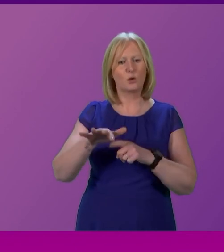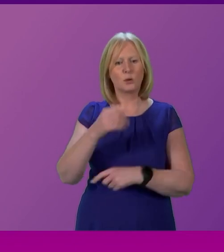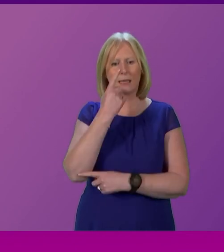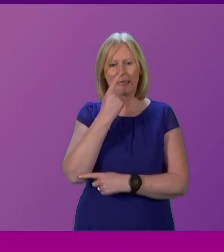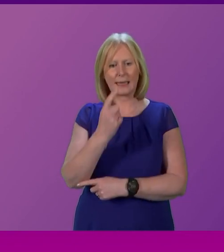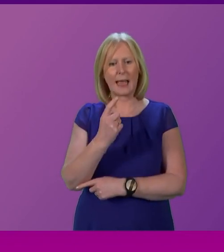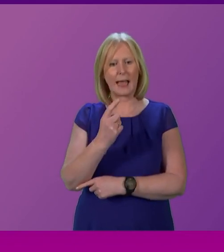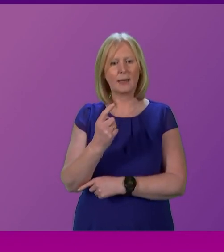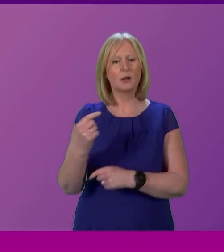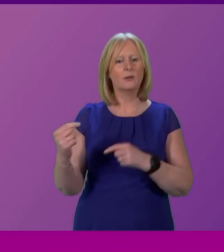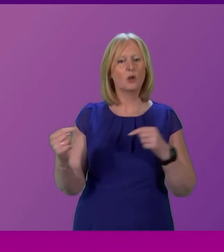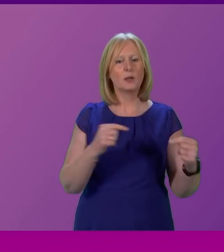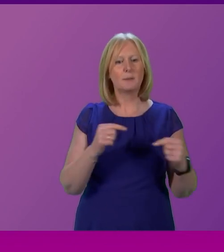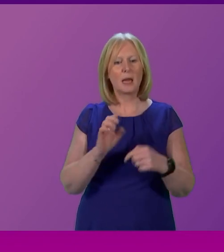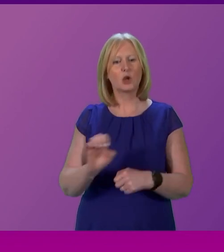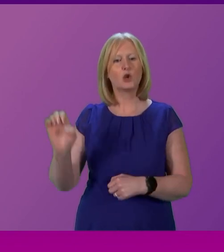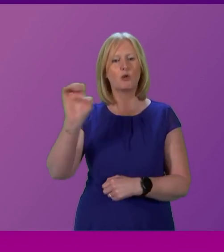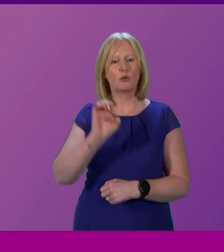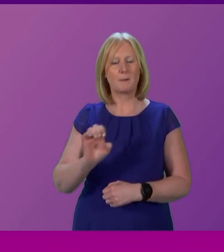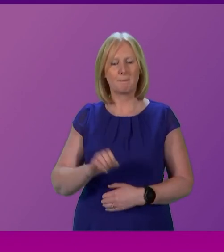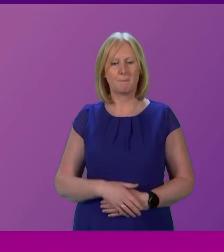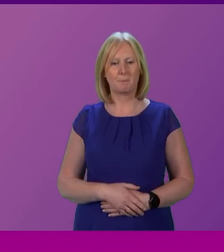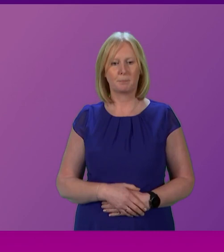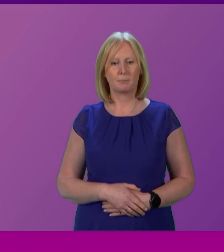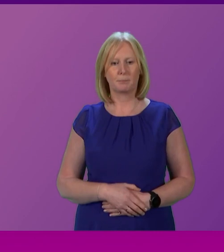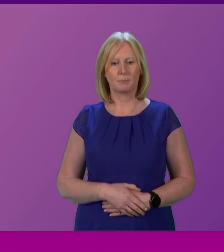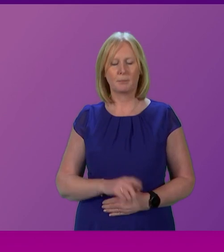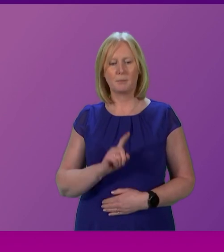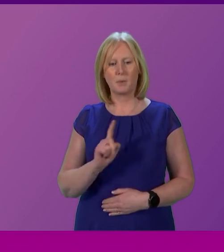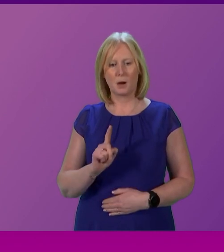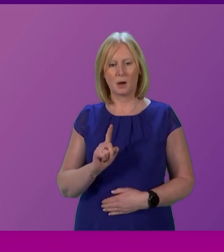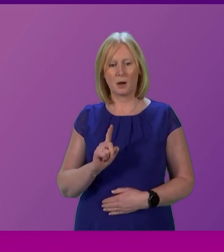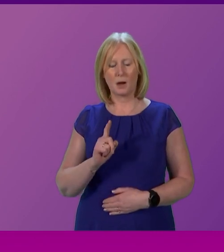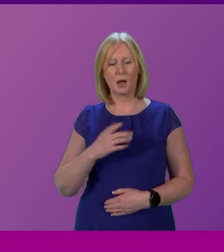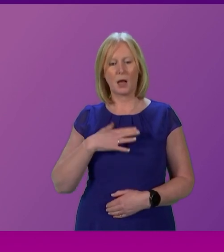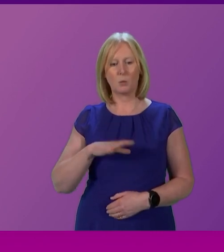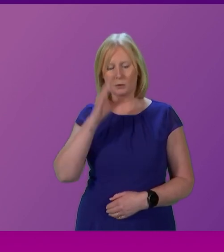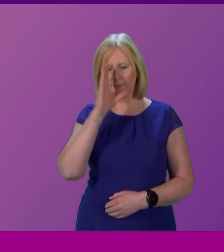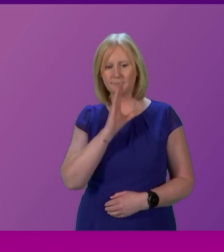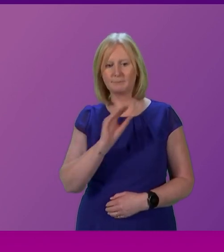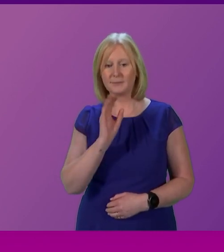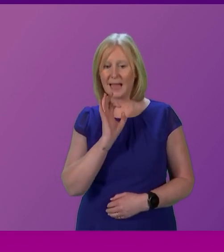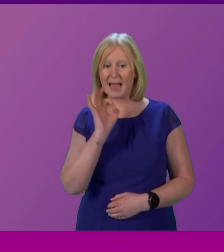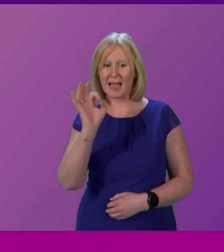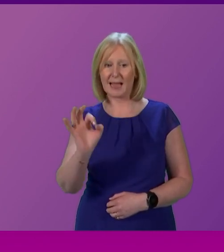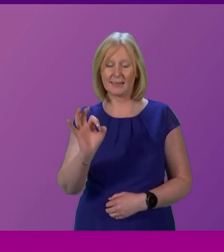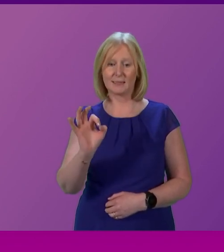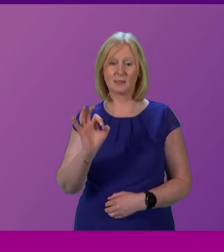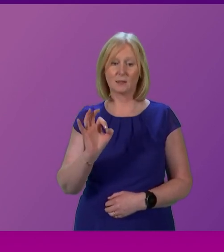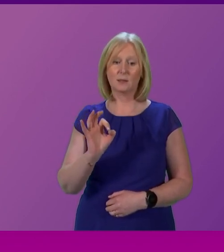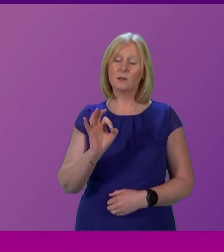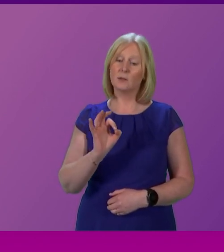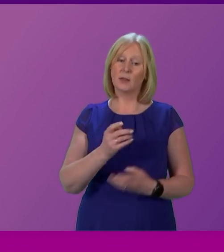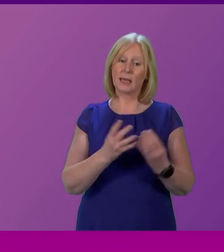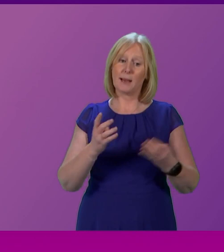influence the debate across Europe. But given the nature I would like to finish just by asking the cabinet secretary. He opened